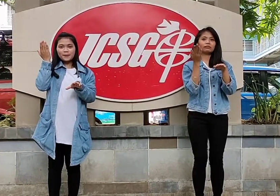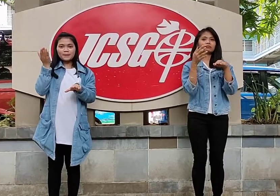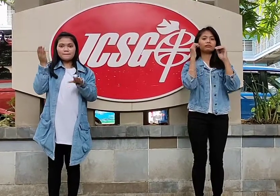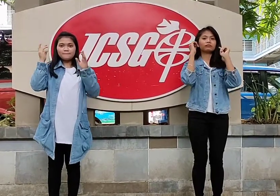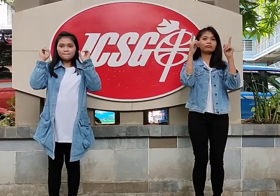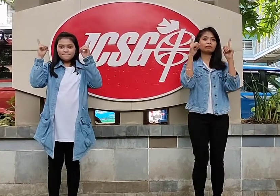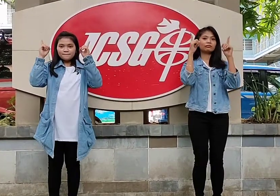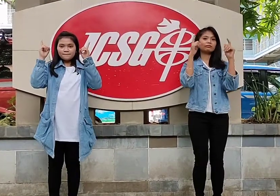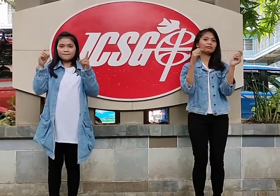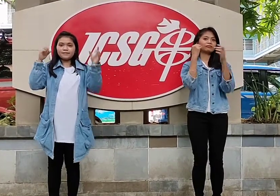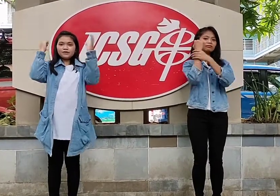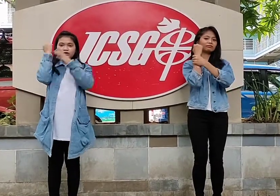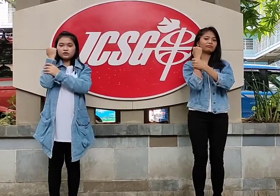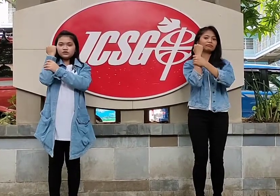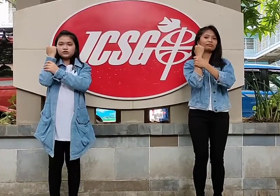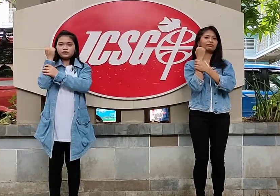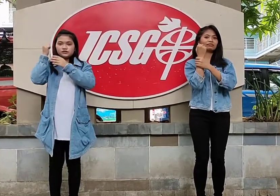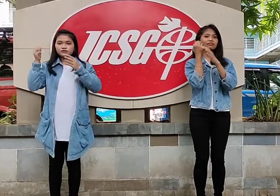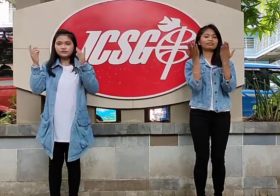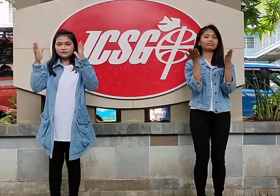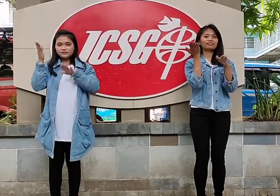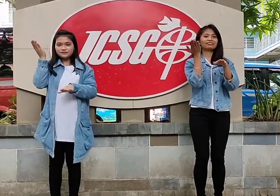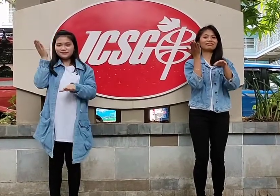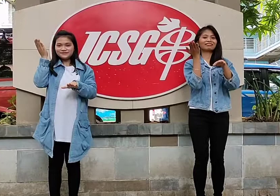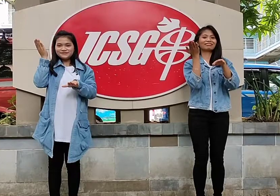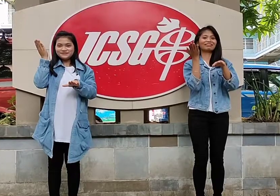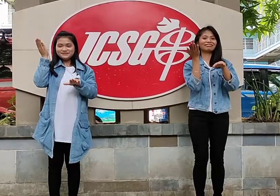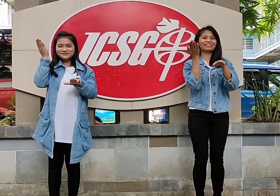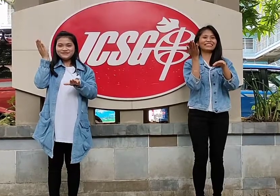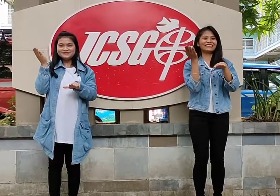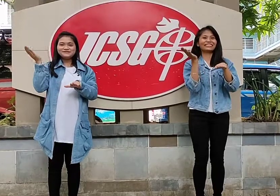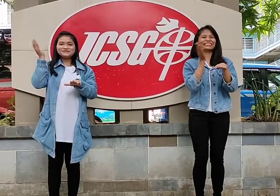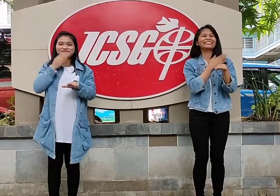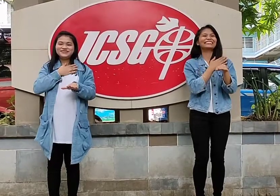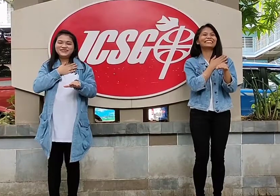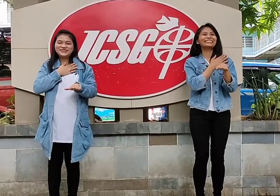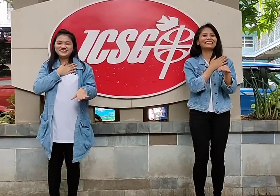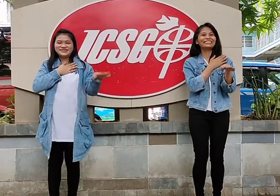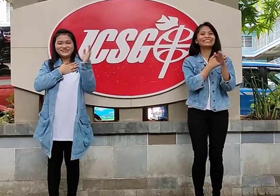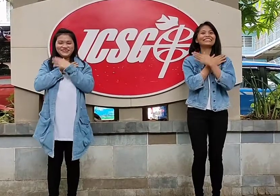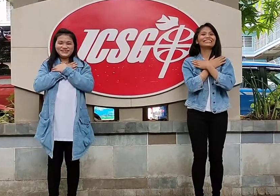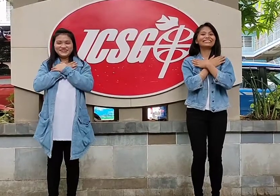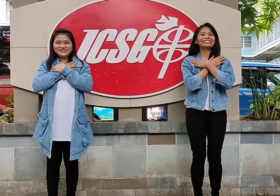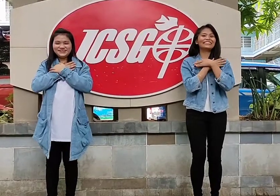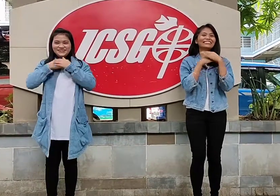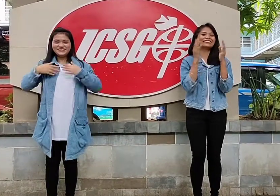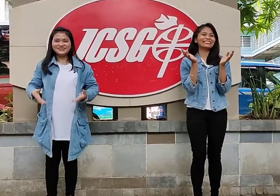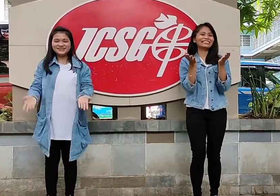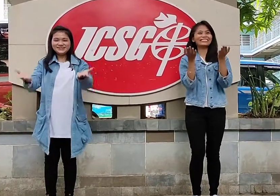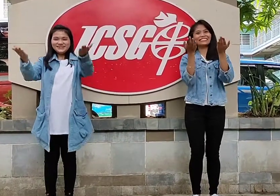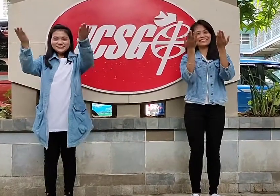God uses kids who open up their hearts to him